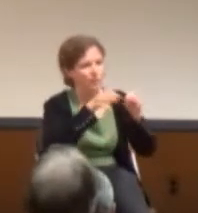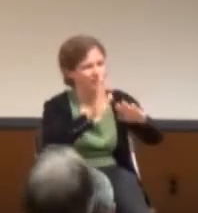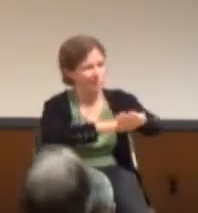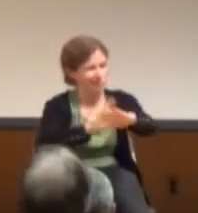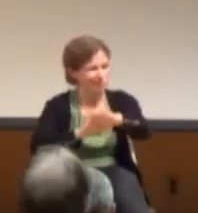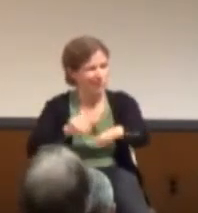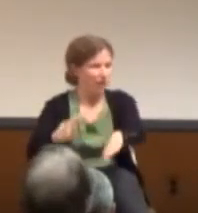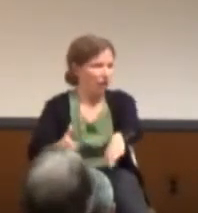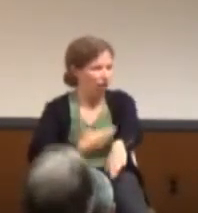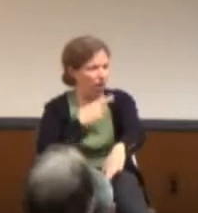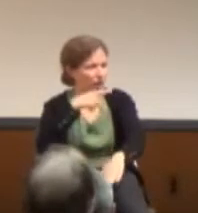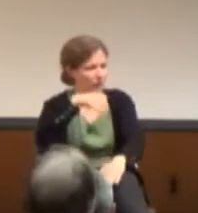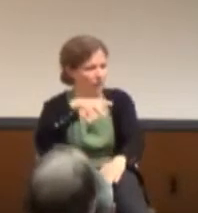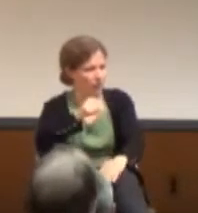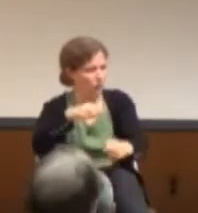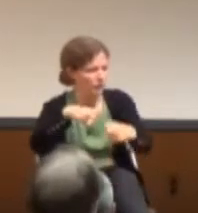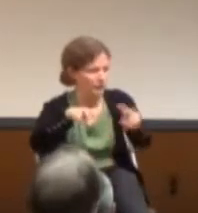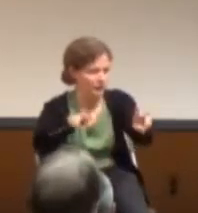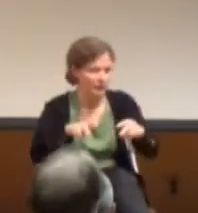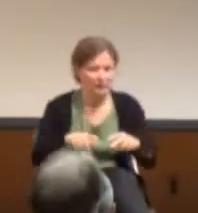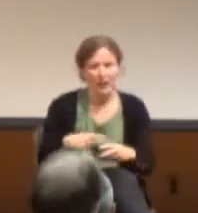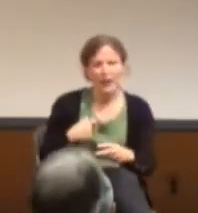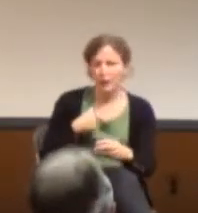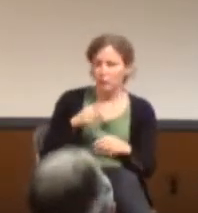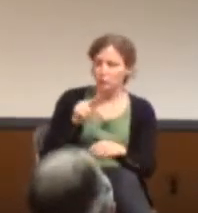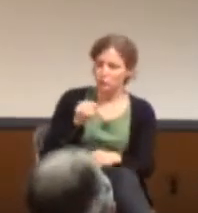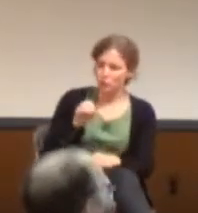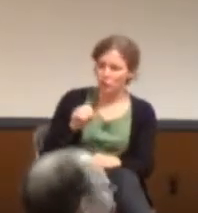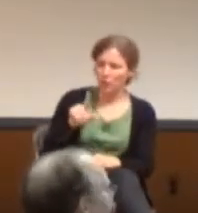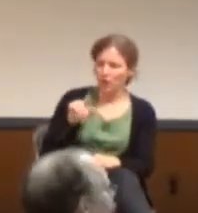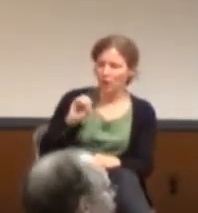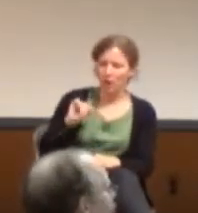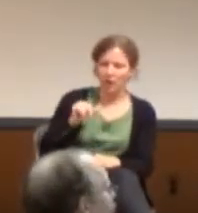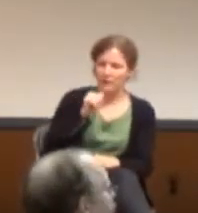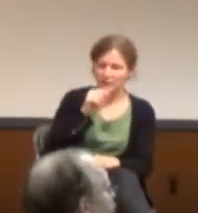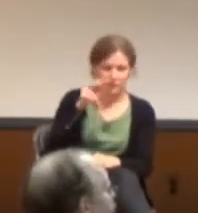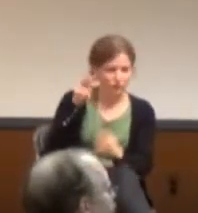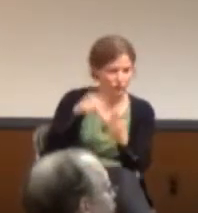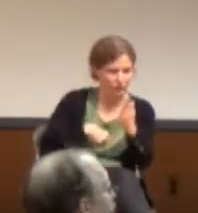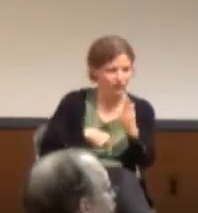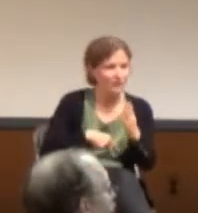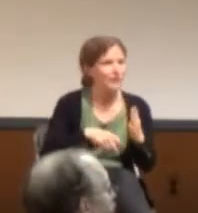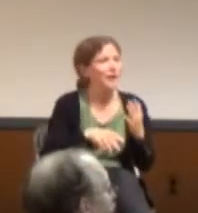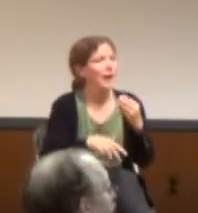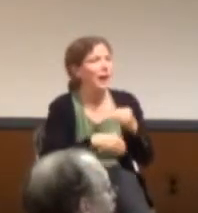It's too long to do it for you, you know. It only adds supernaturally.